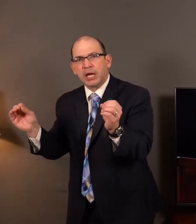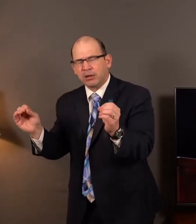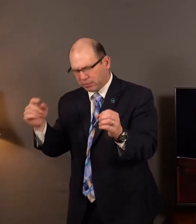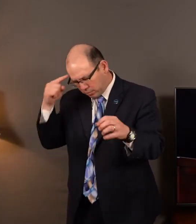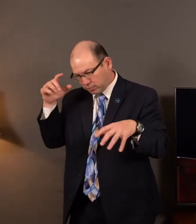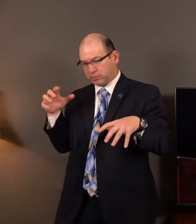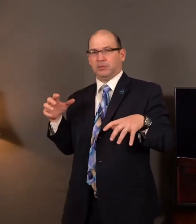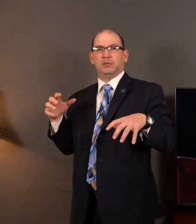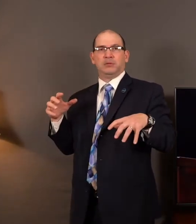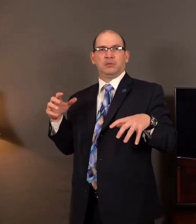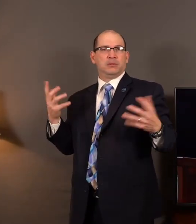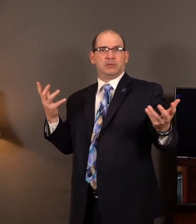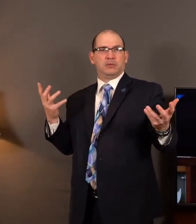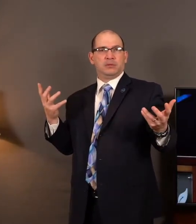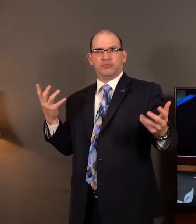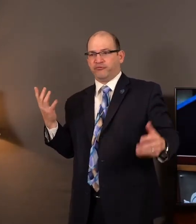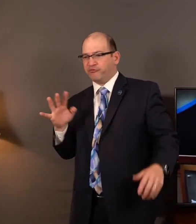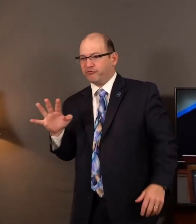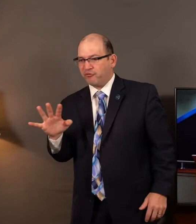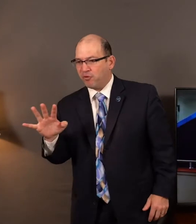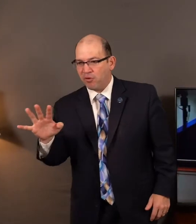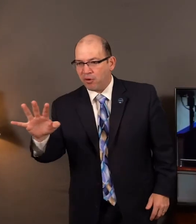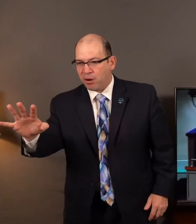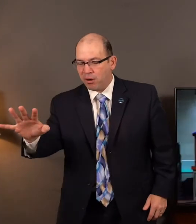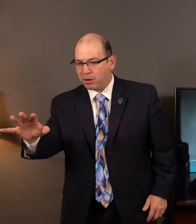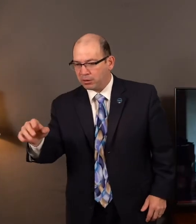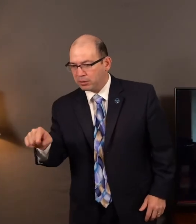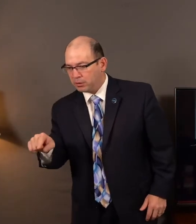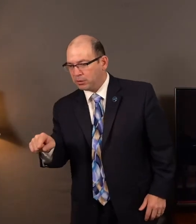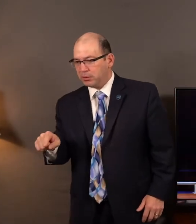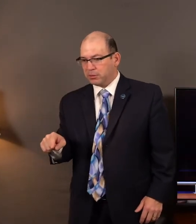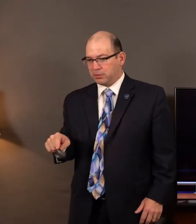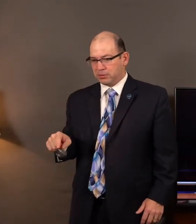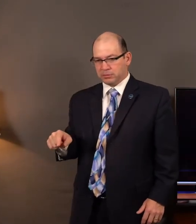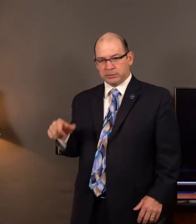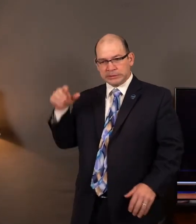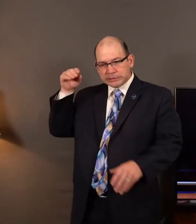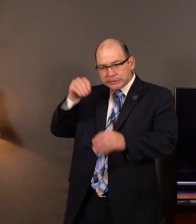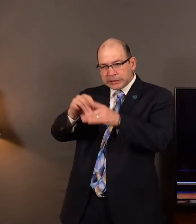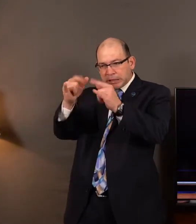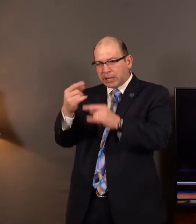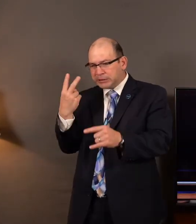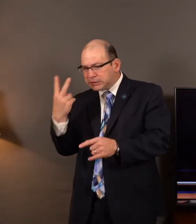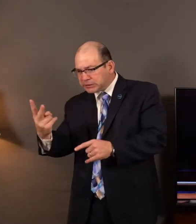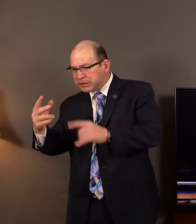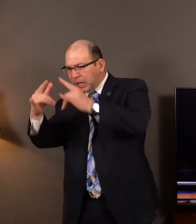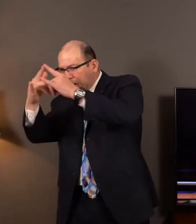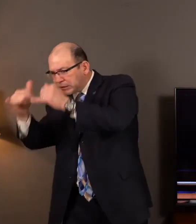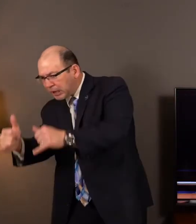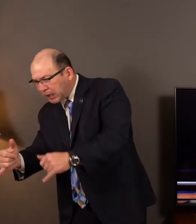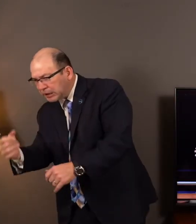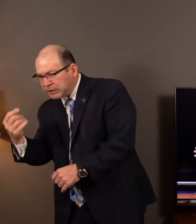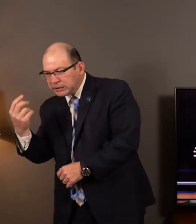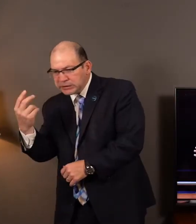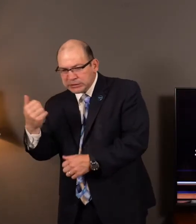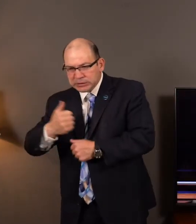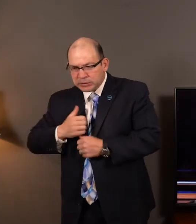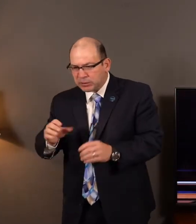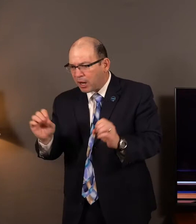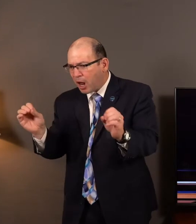going on? And so they make their way all the way to the edge of the camp. And now they can see tents and they don't see anybody at all. So